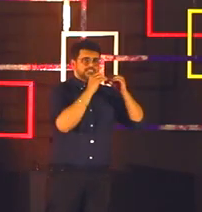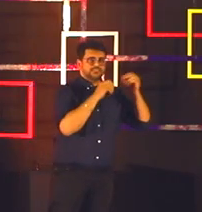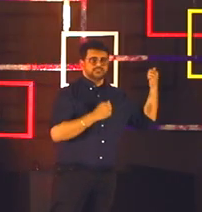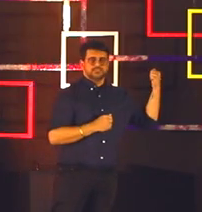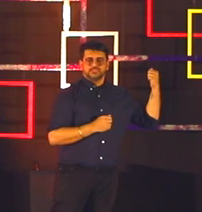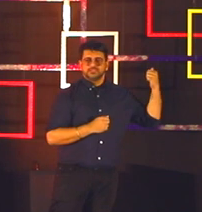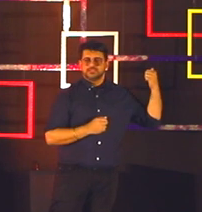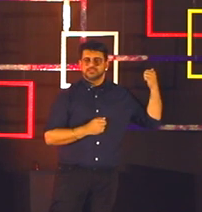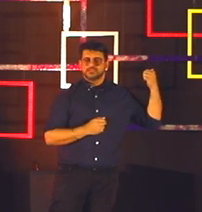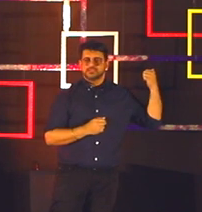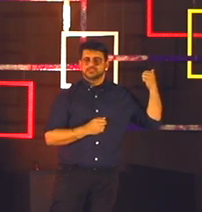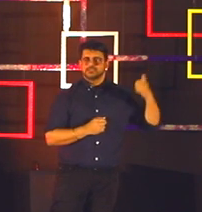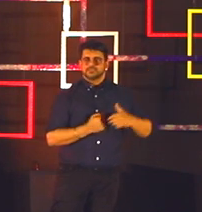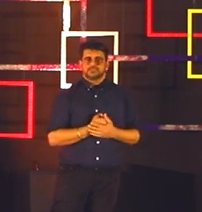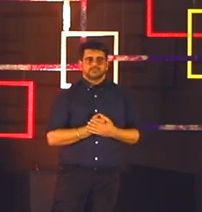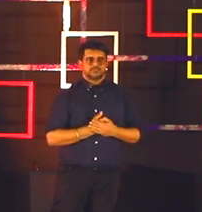How many of you think it's B, the one on your right?